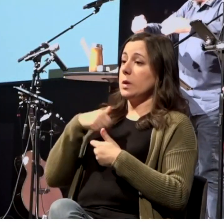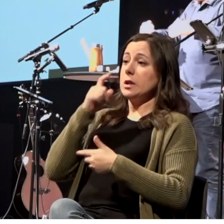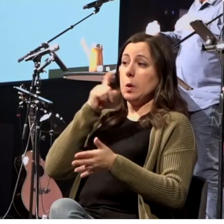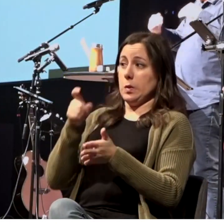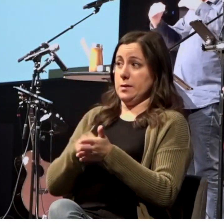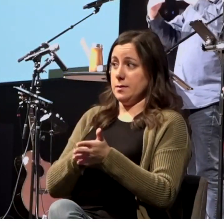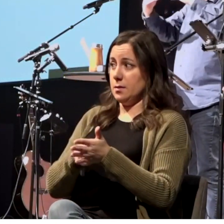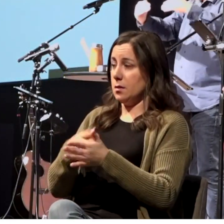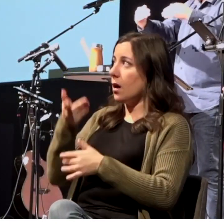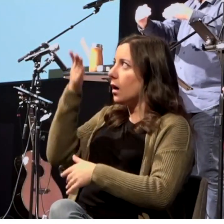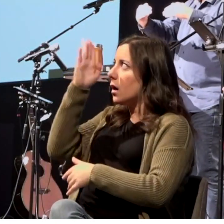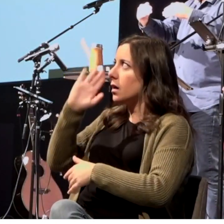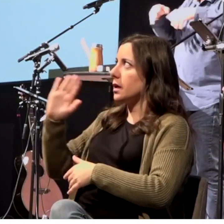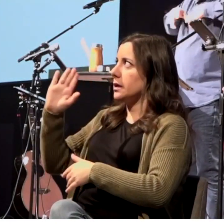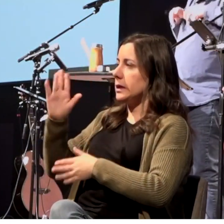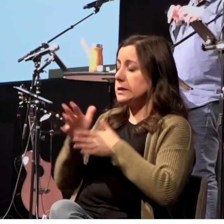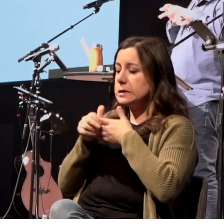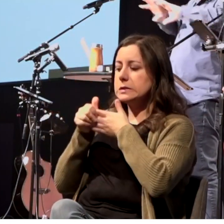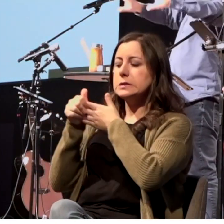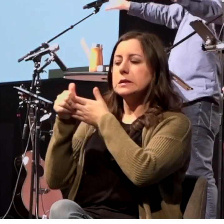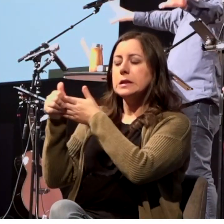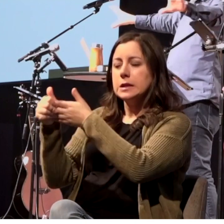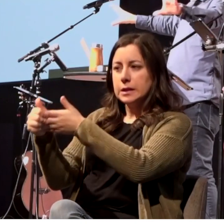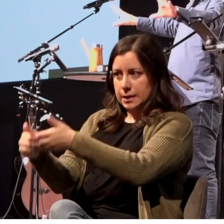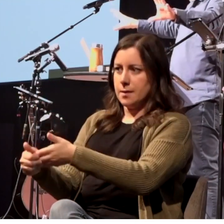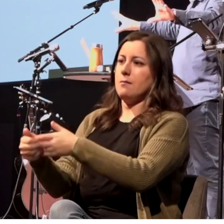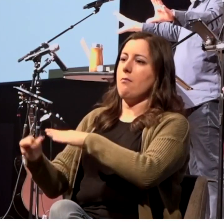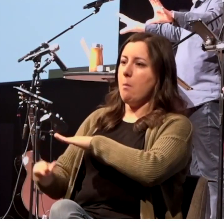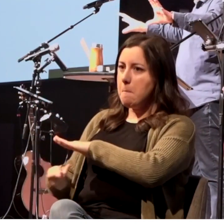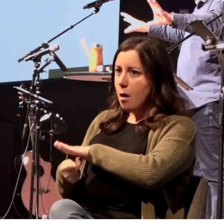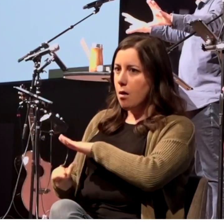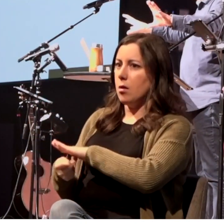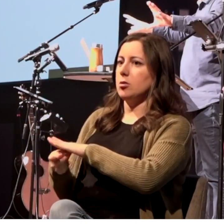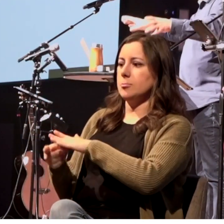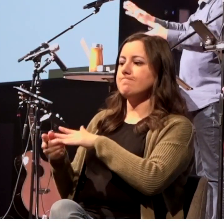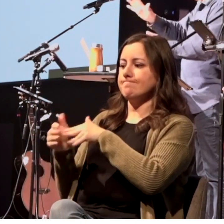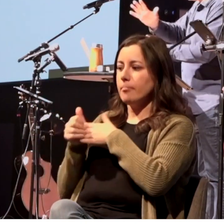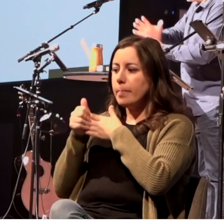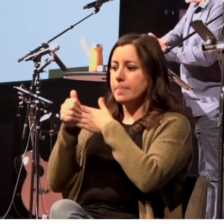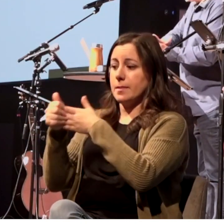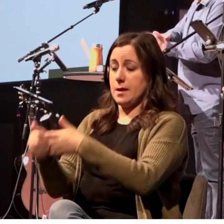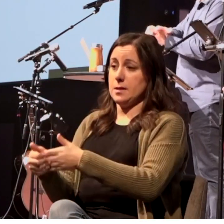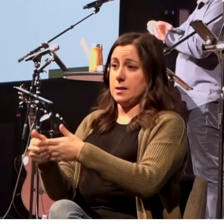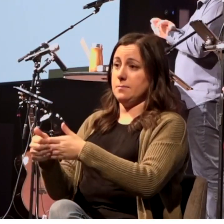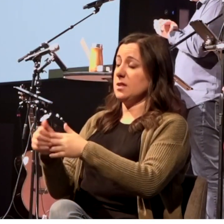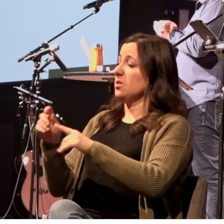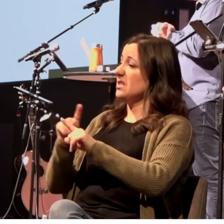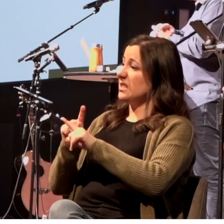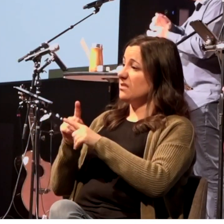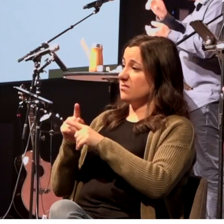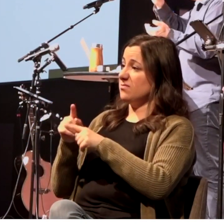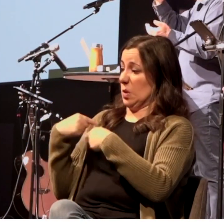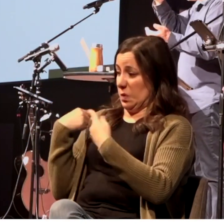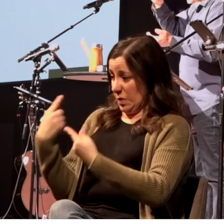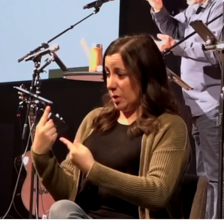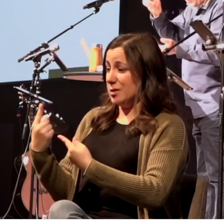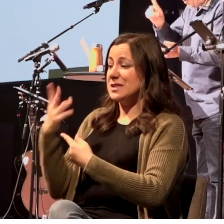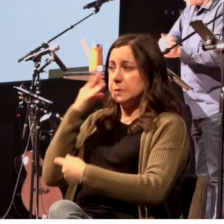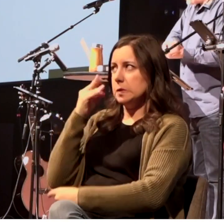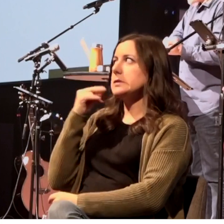Paul and his team in their proclamation of the gospel, right? He led them through a series of no's telling them where